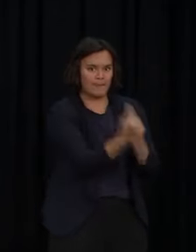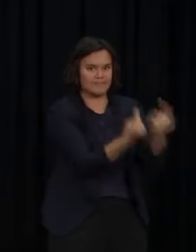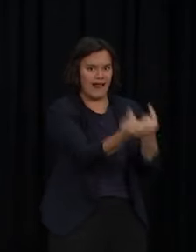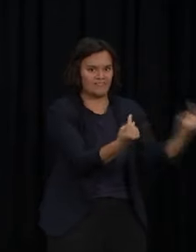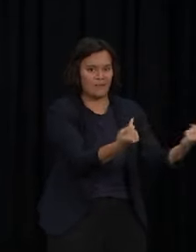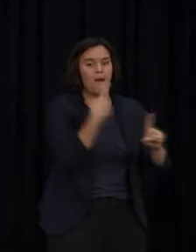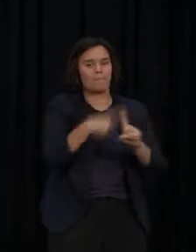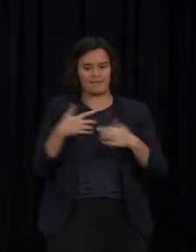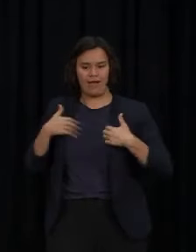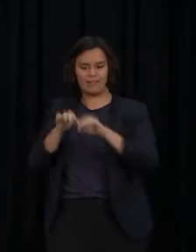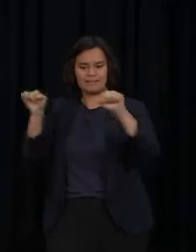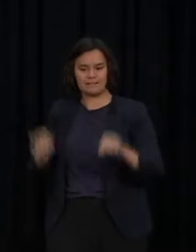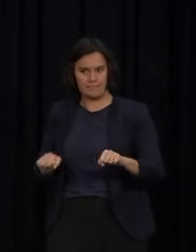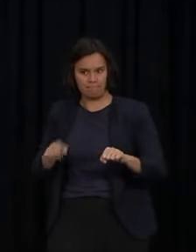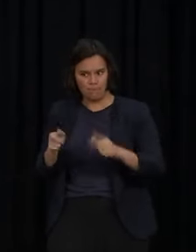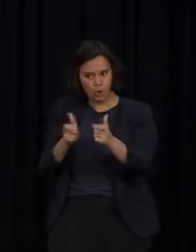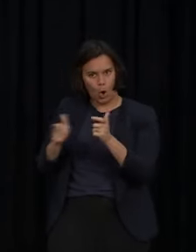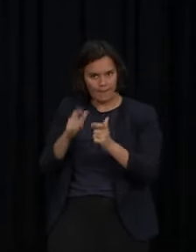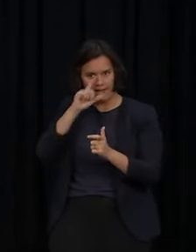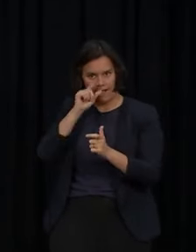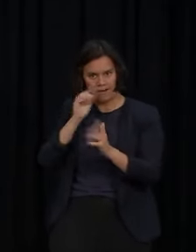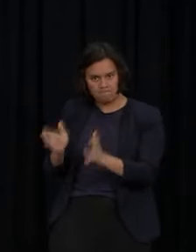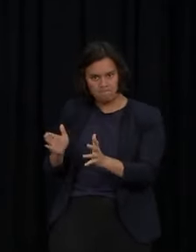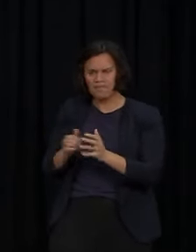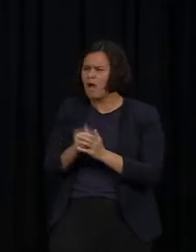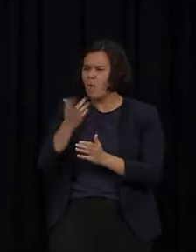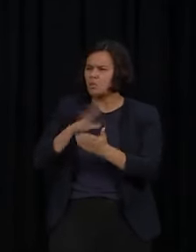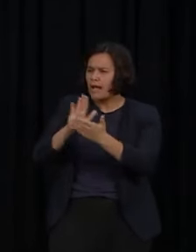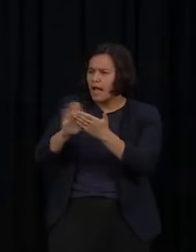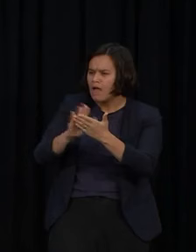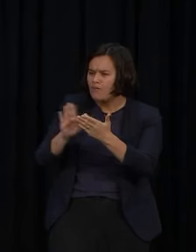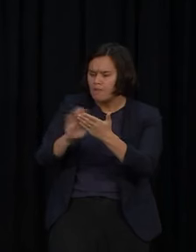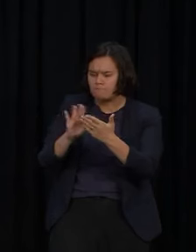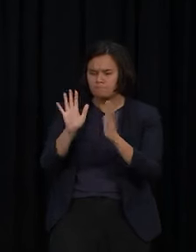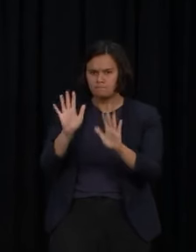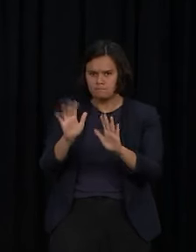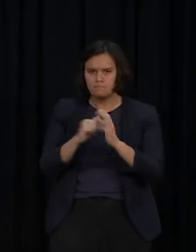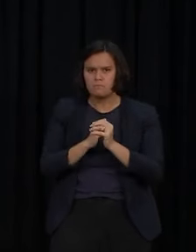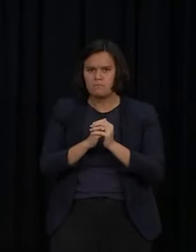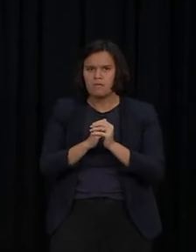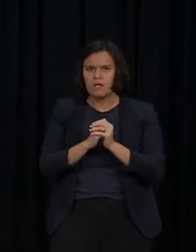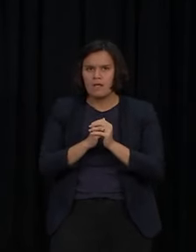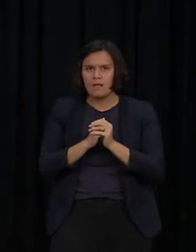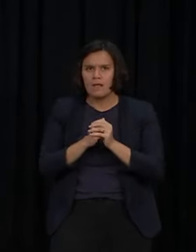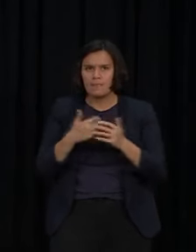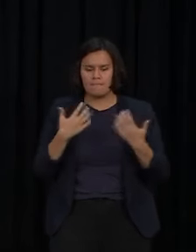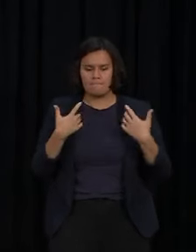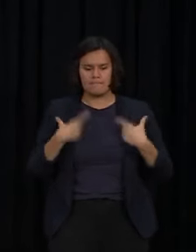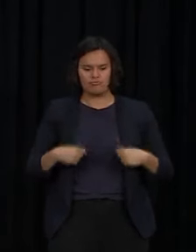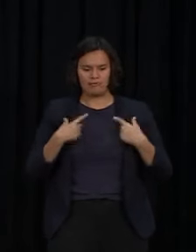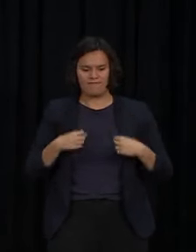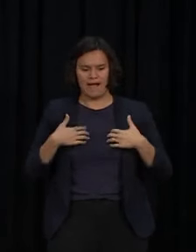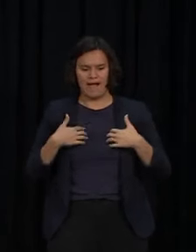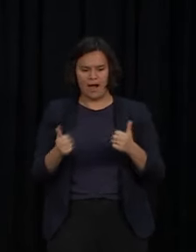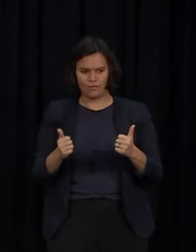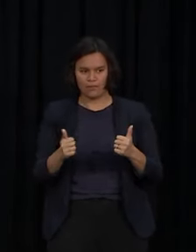may just clarify I'm not sure whether or not your question was based on a a tweet by David Seymour um but the Ministry of Health has confirmed